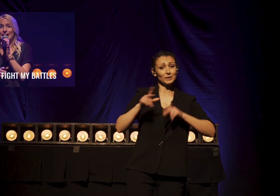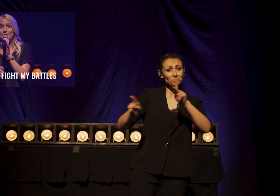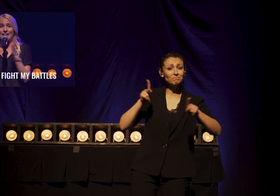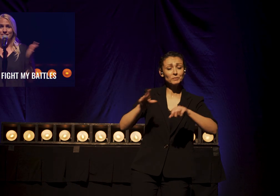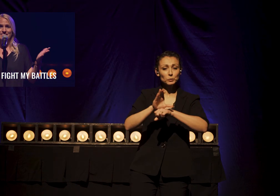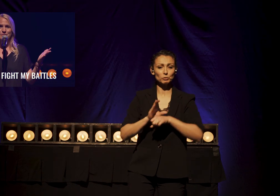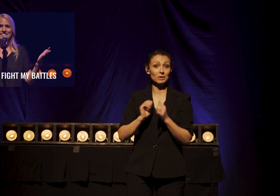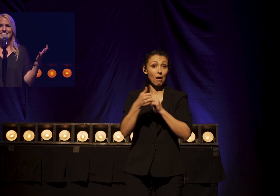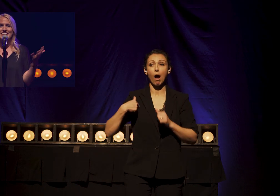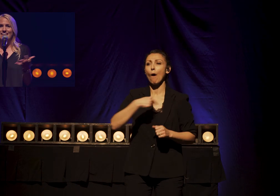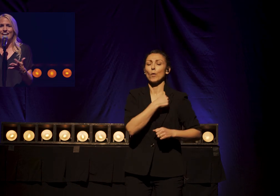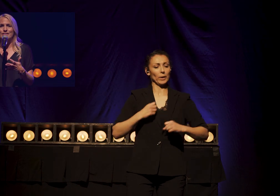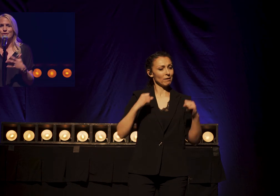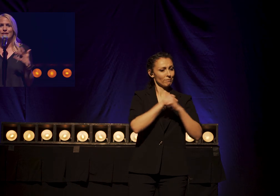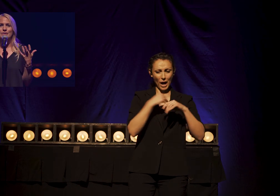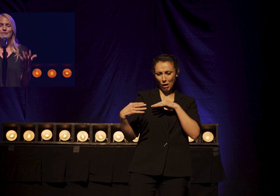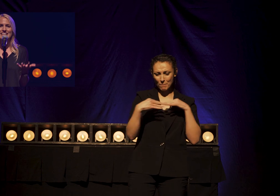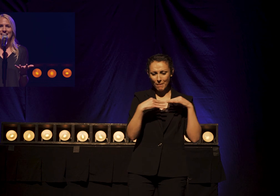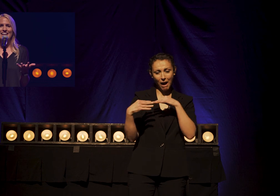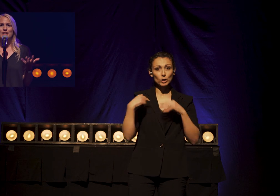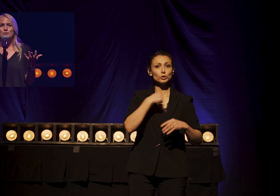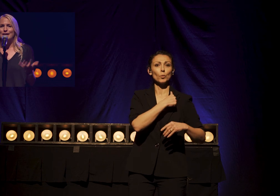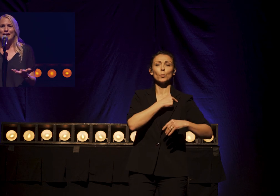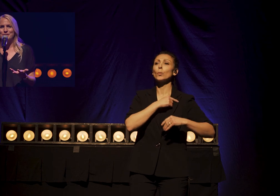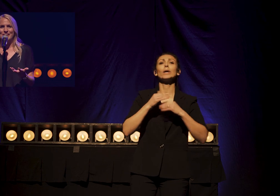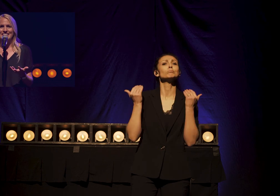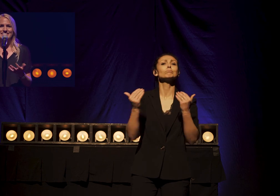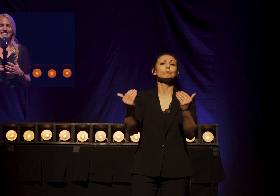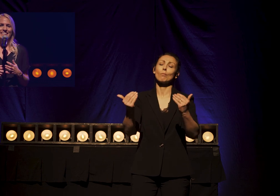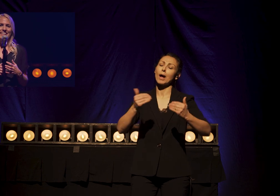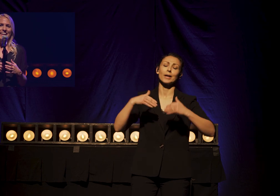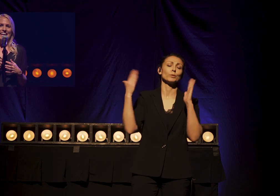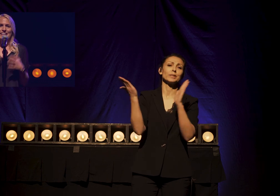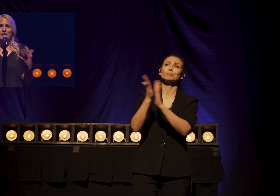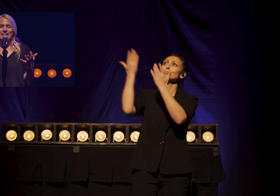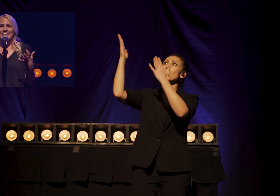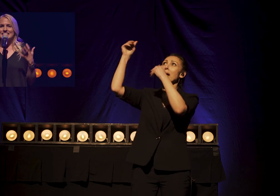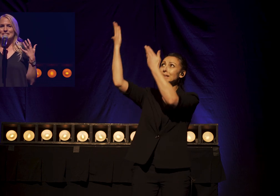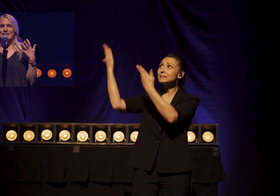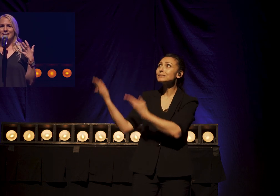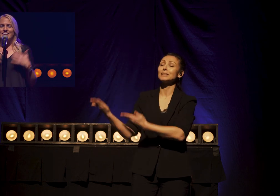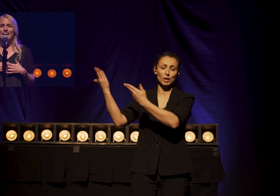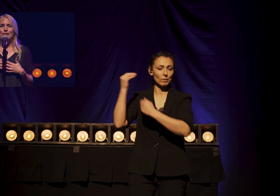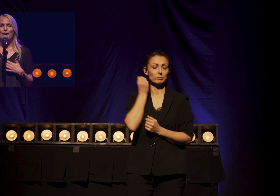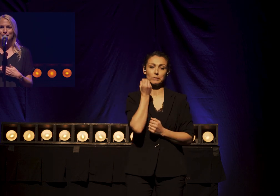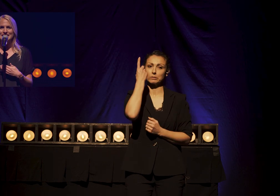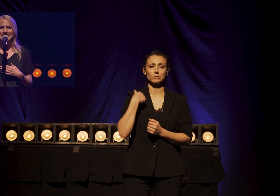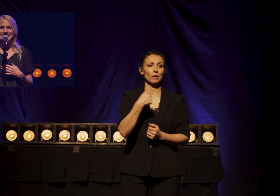fight our battles. We sing a hallelujah And we raise that to our God who reigns And I know that this has been a longer season